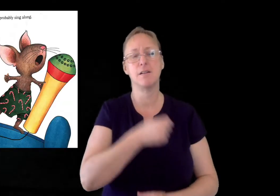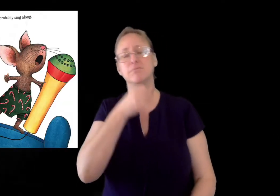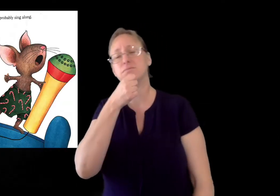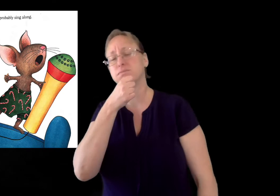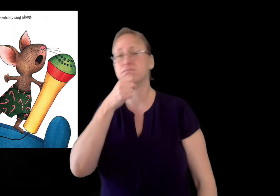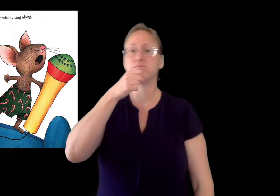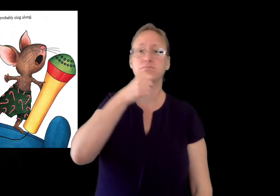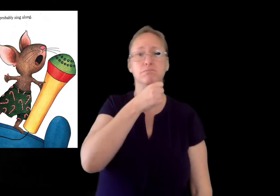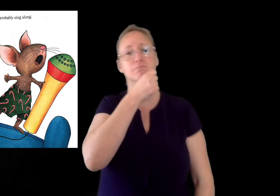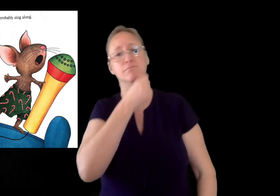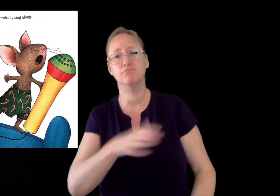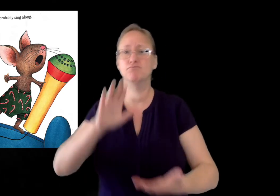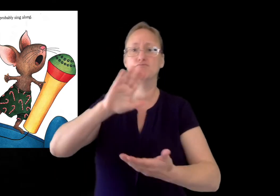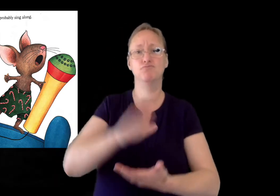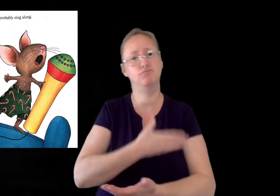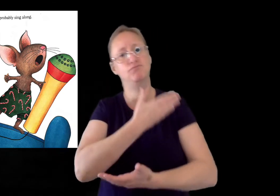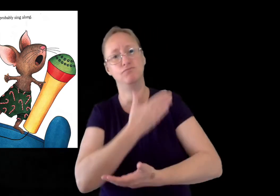He'll probably sing along.